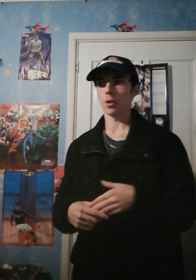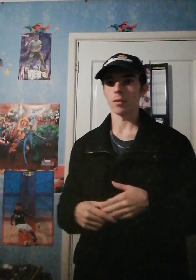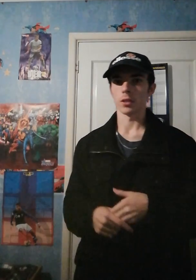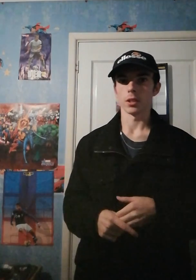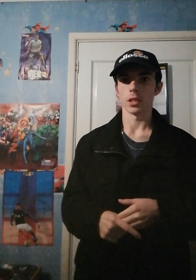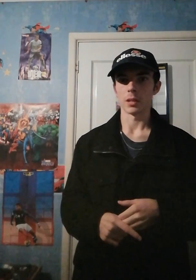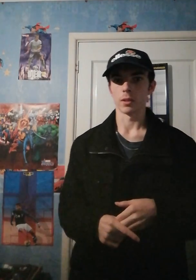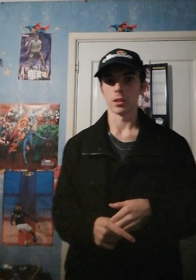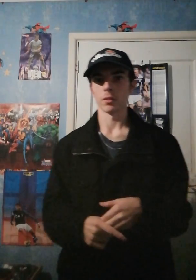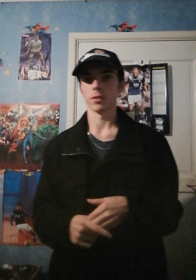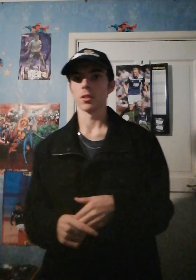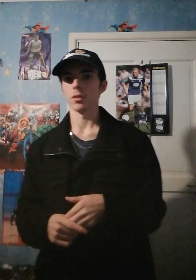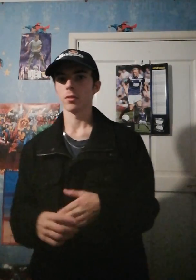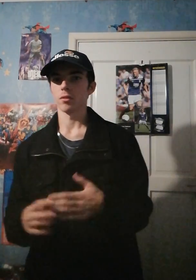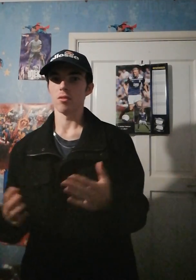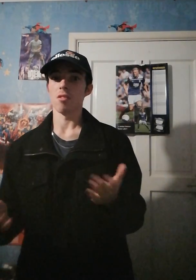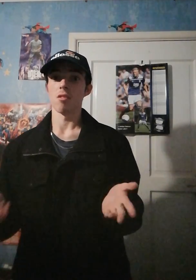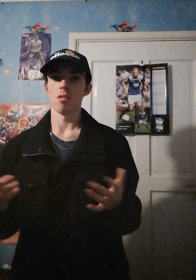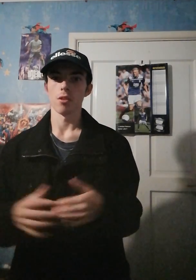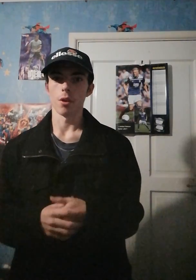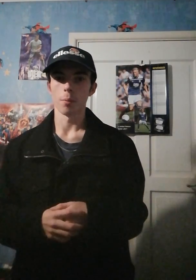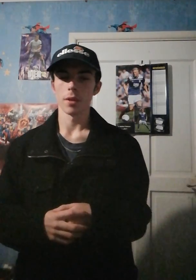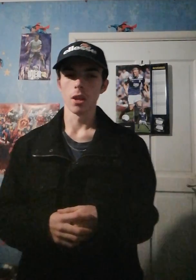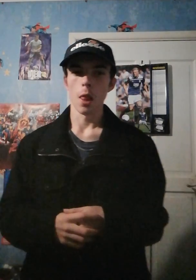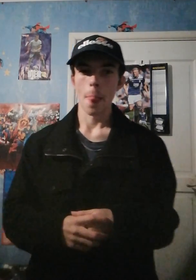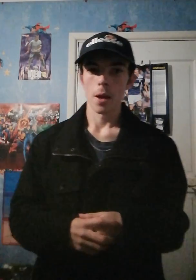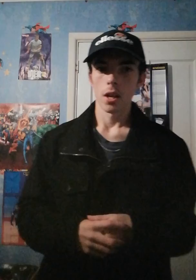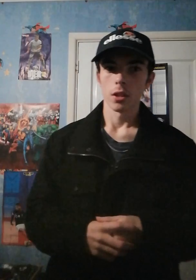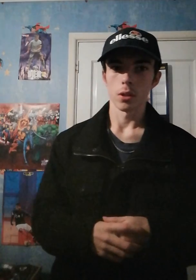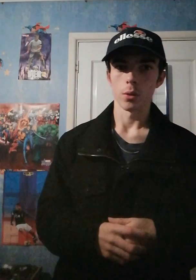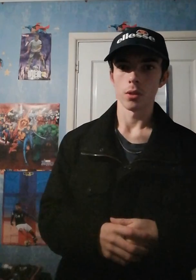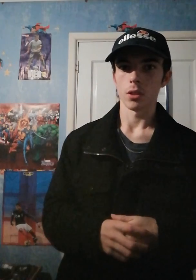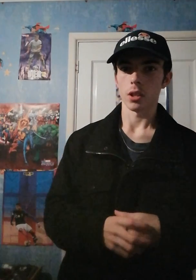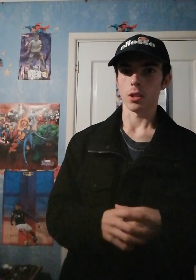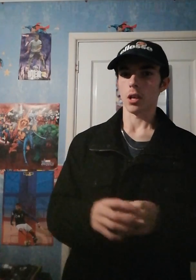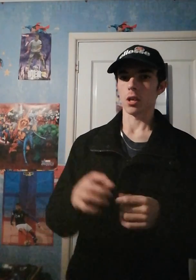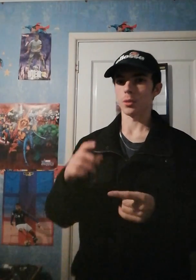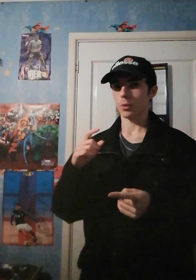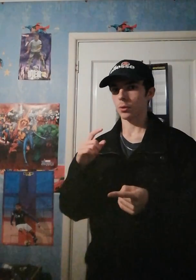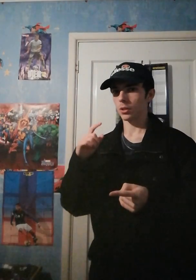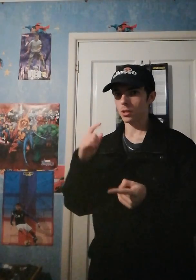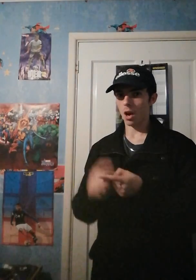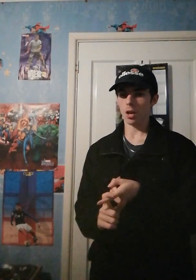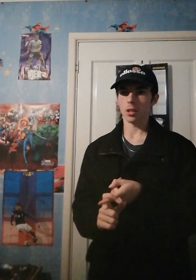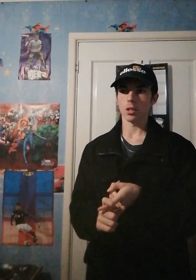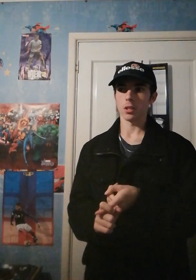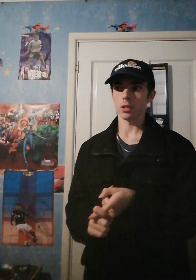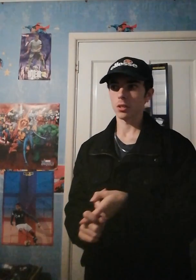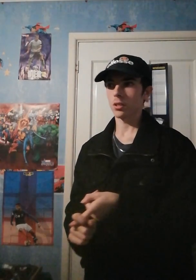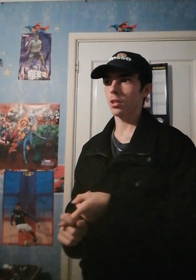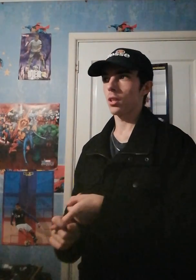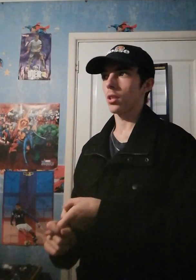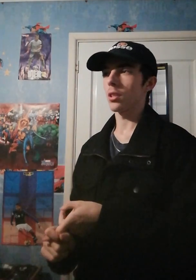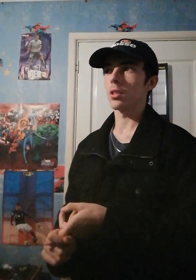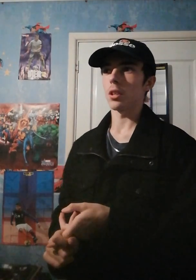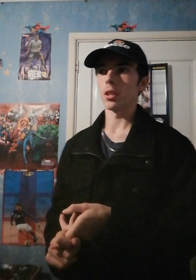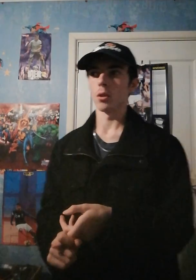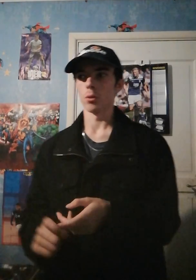Rather than a team that just, you know what mean? So, yeah, I can't seem to go to the Titans or